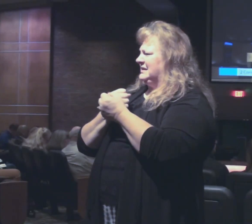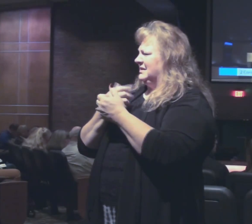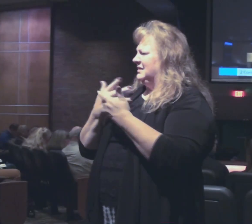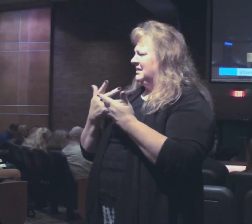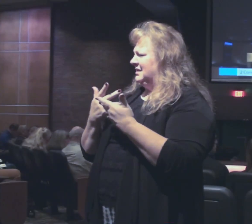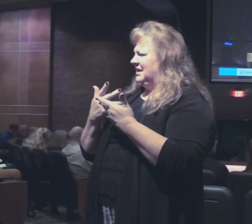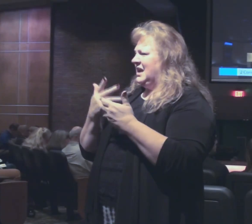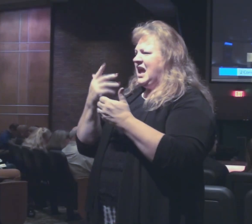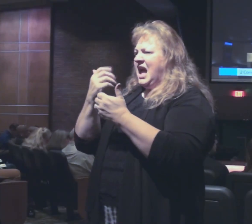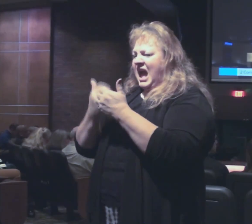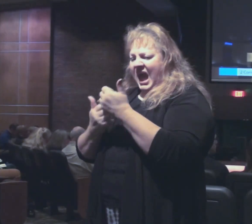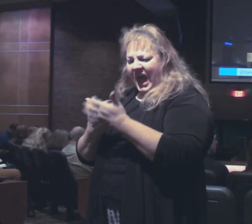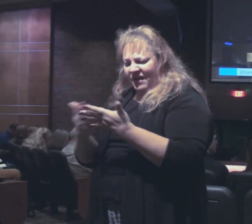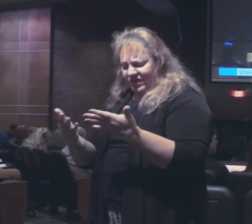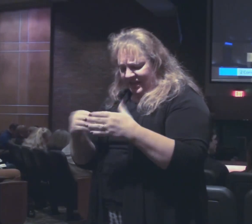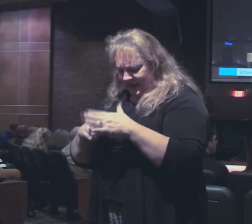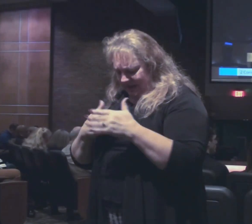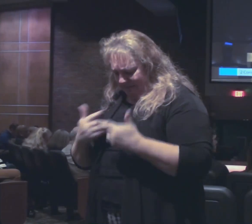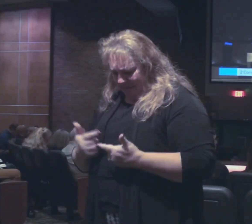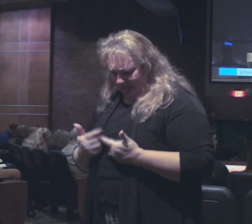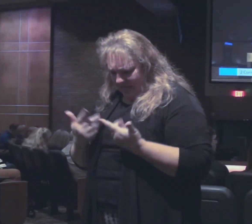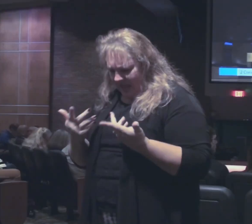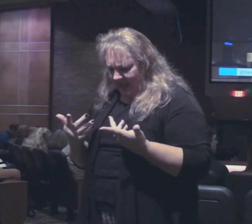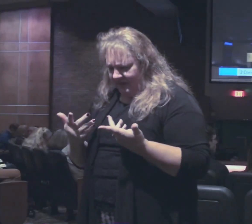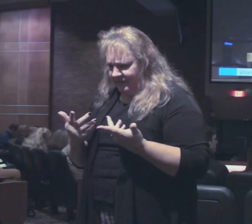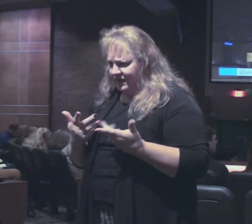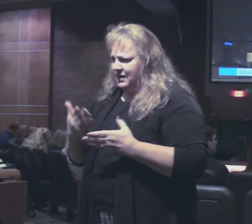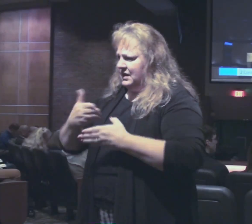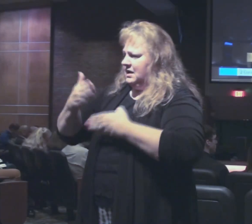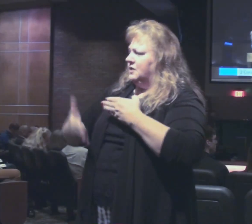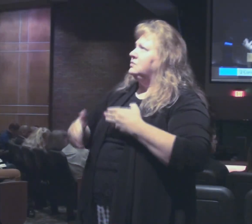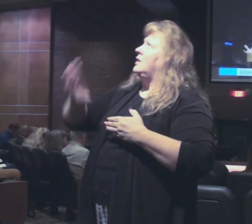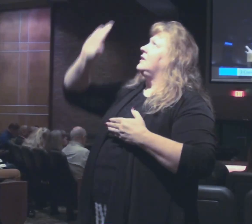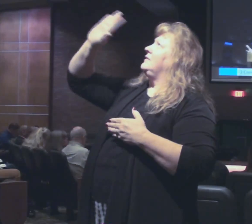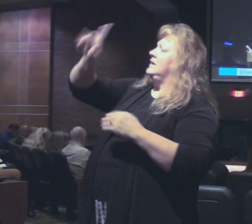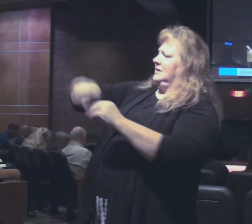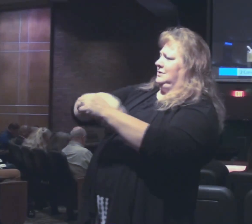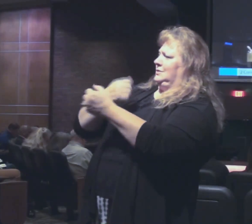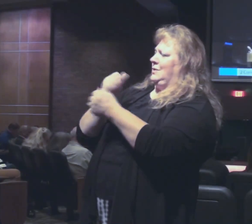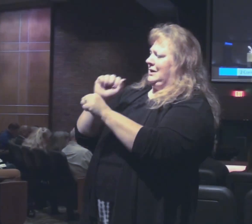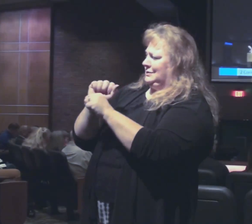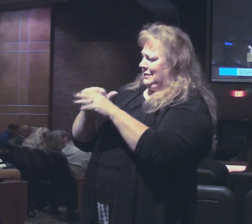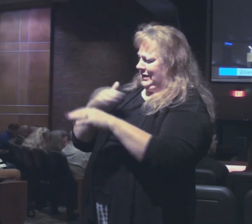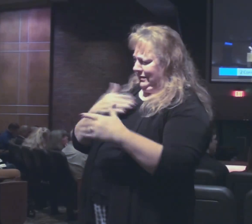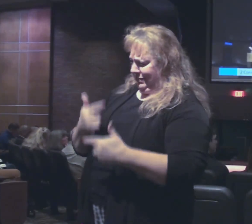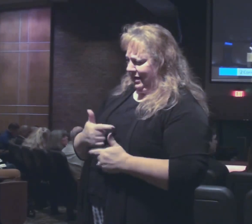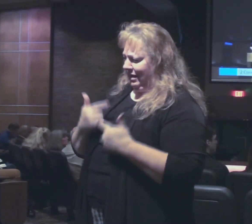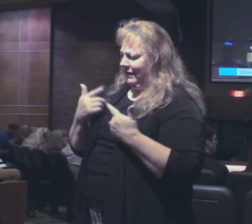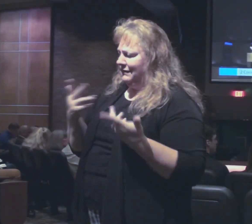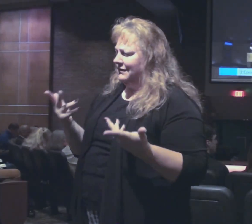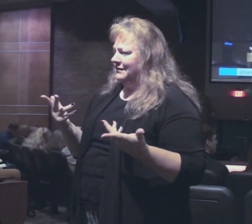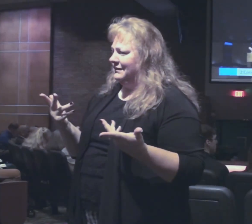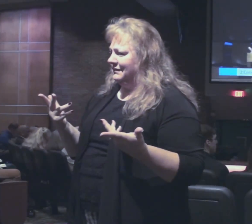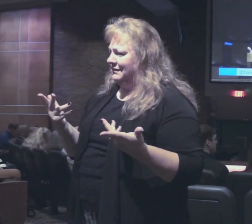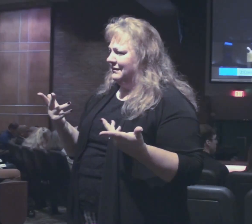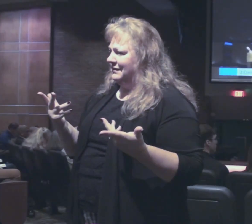grace that everything in our life is a result of his grace at work in our lives